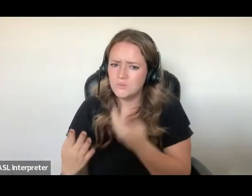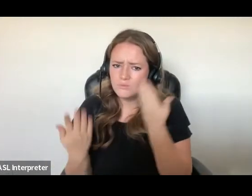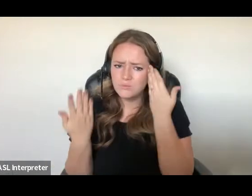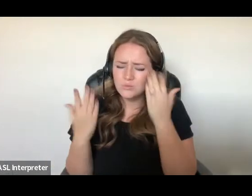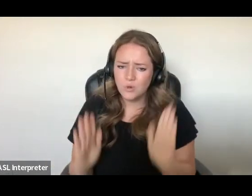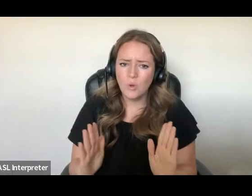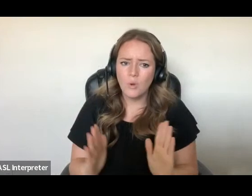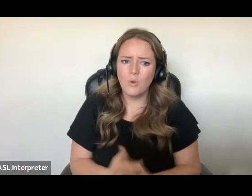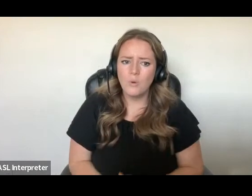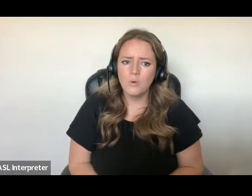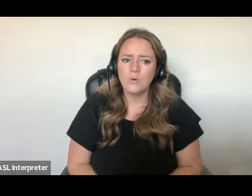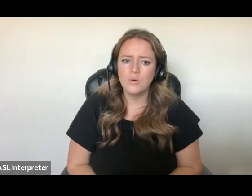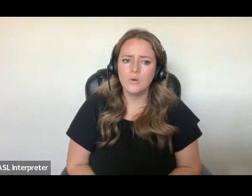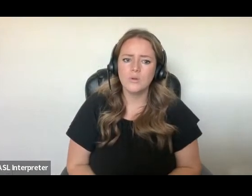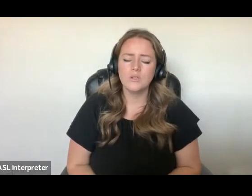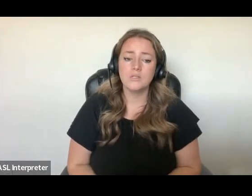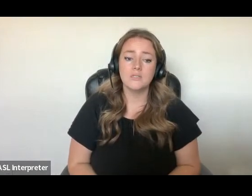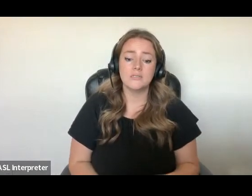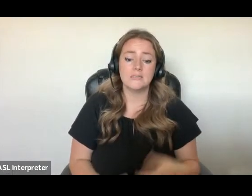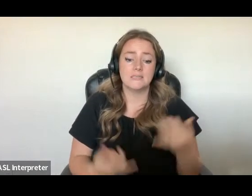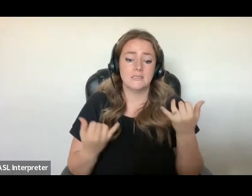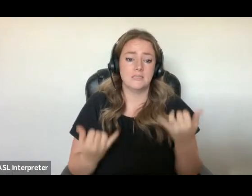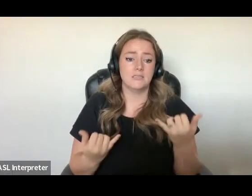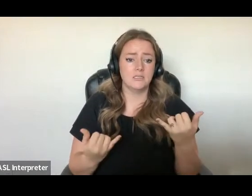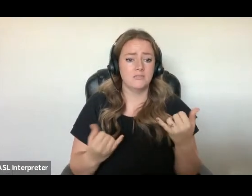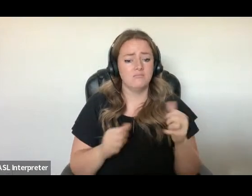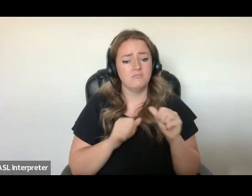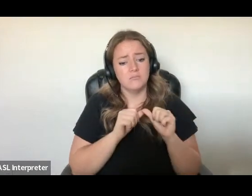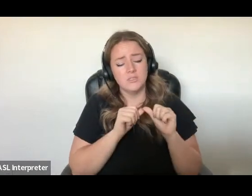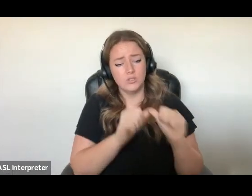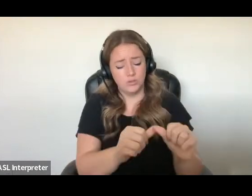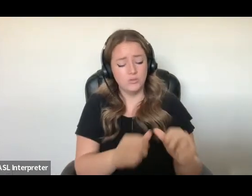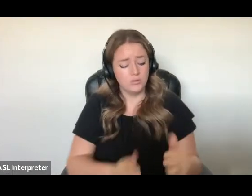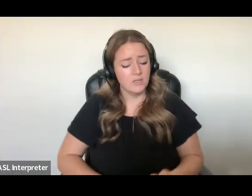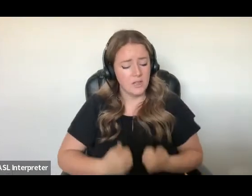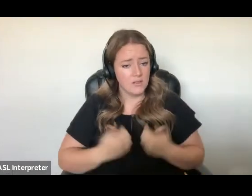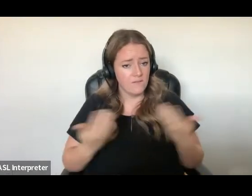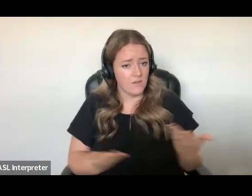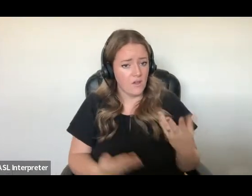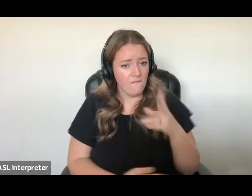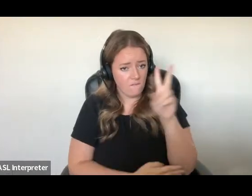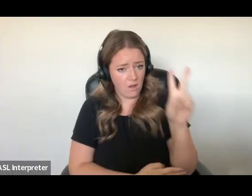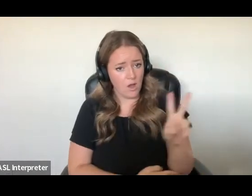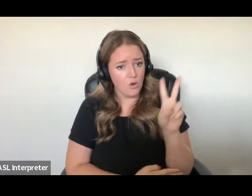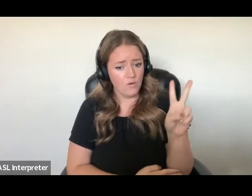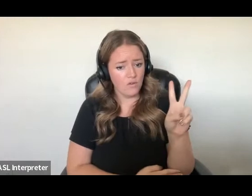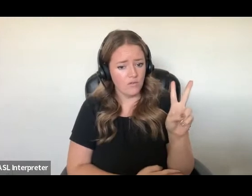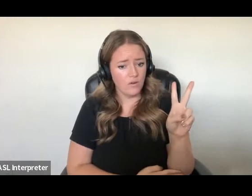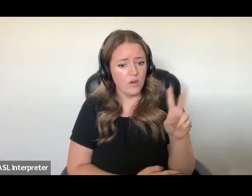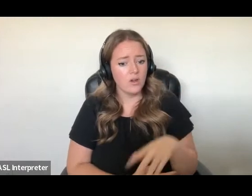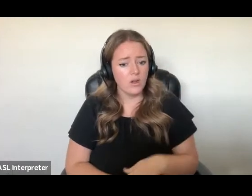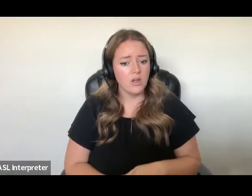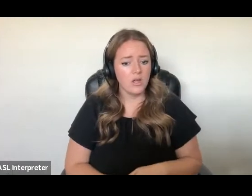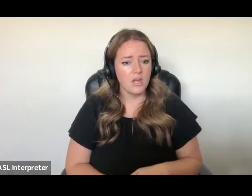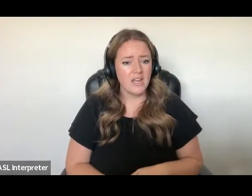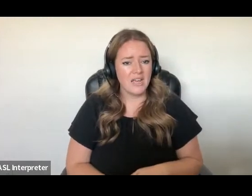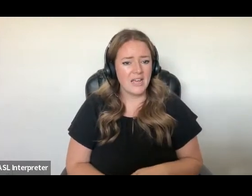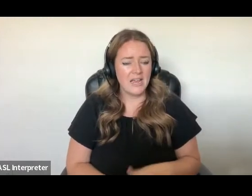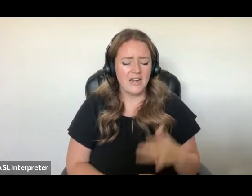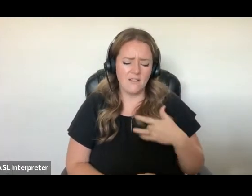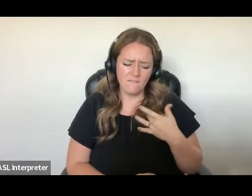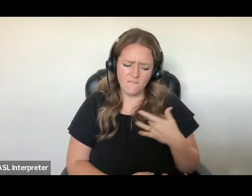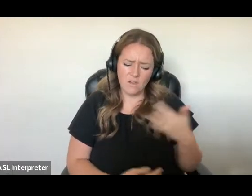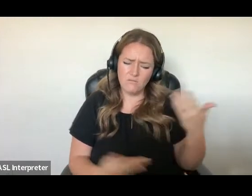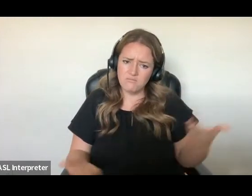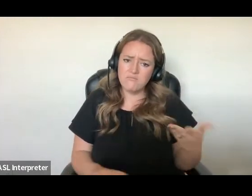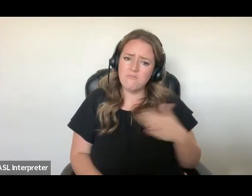Today, I continue to live in Vancouver, and I have to come to feel that this is my home.